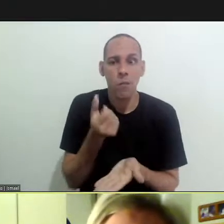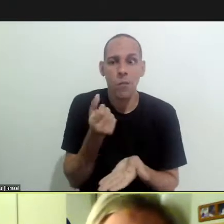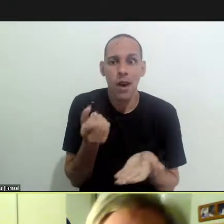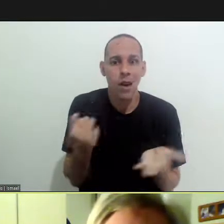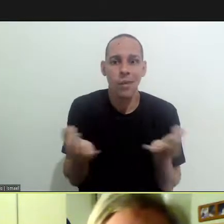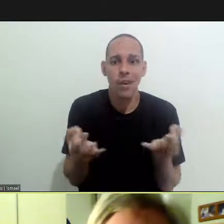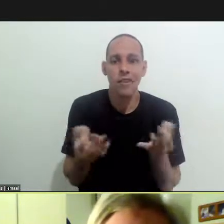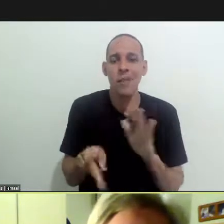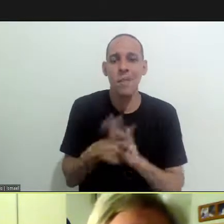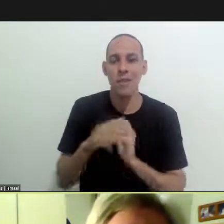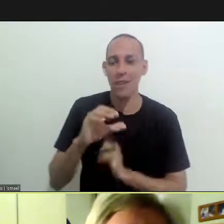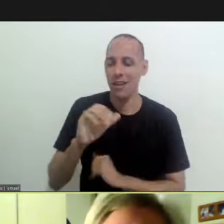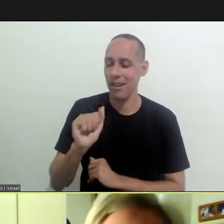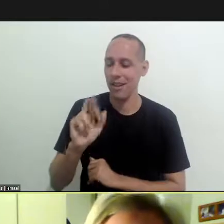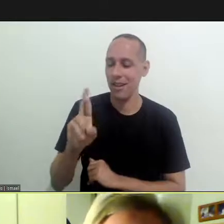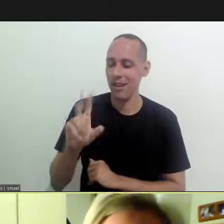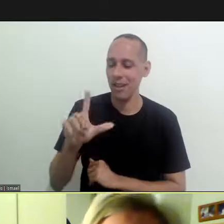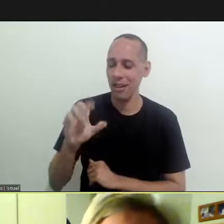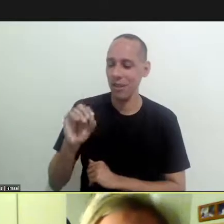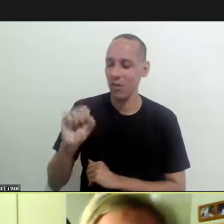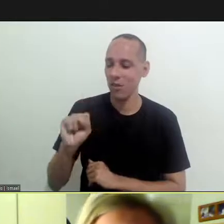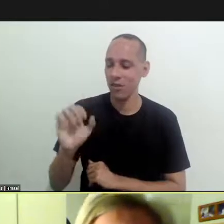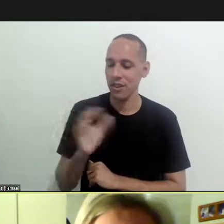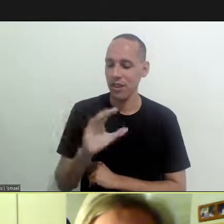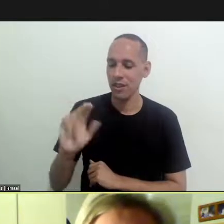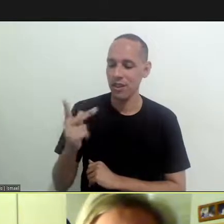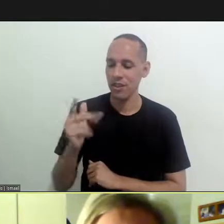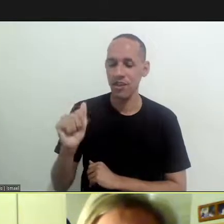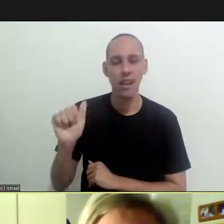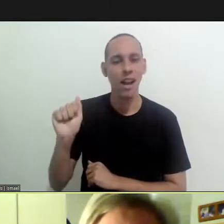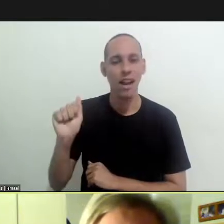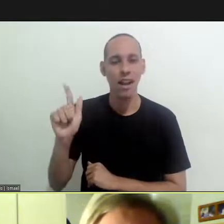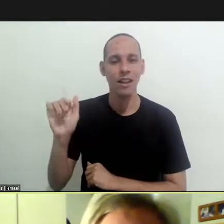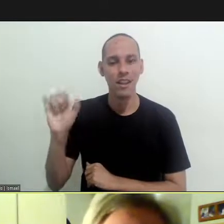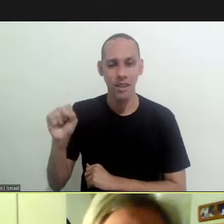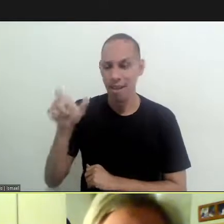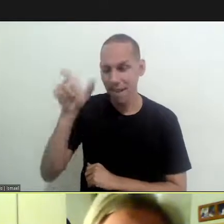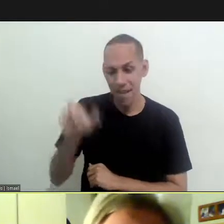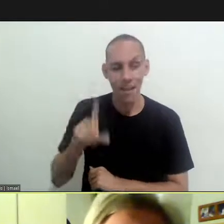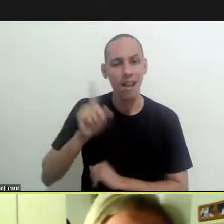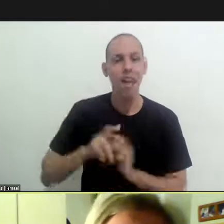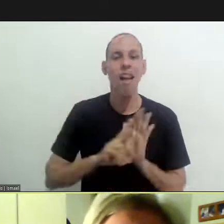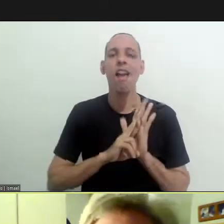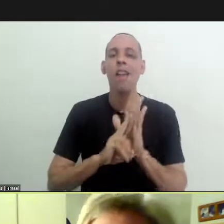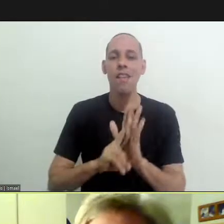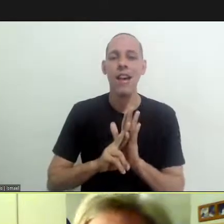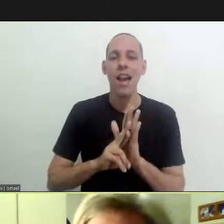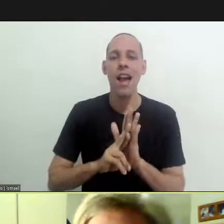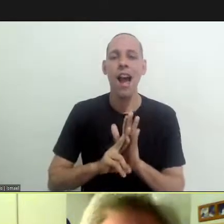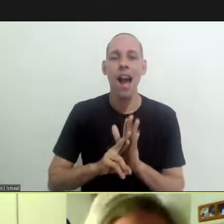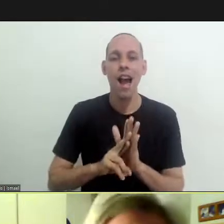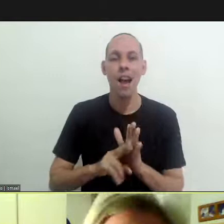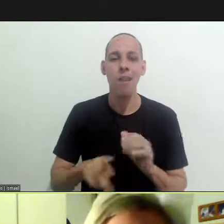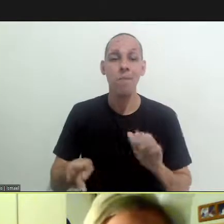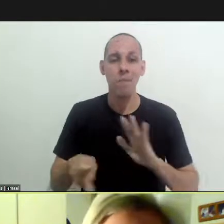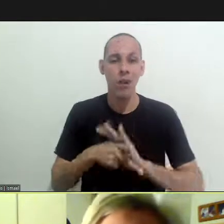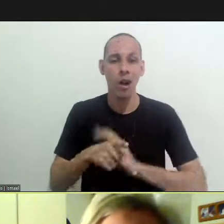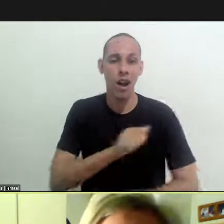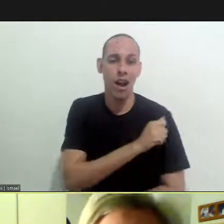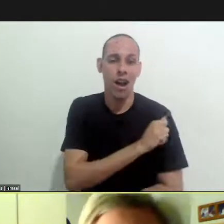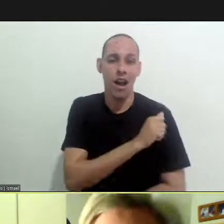which is close to perfection of carlos chagas to date he is still a reference in training students of medicine